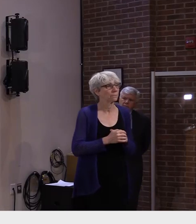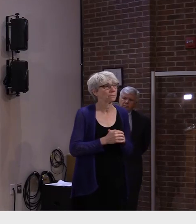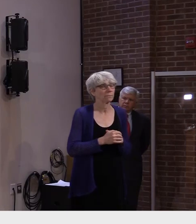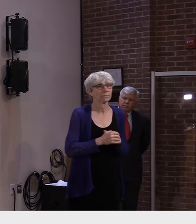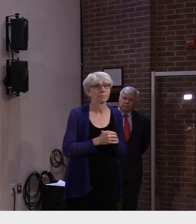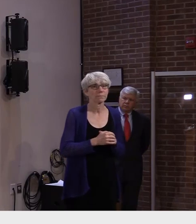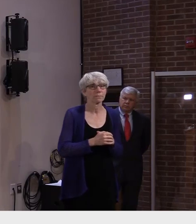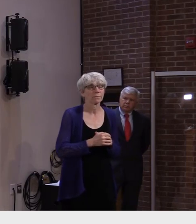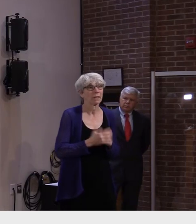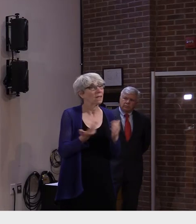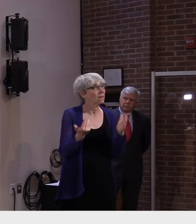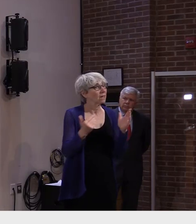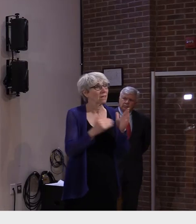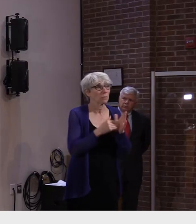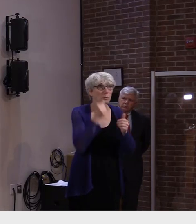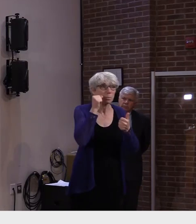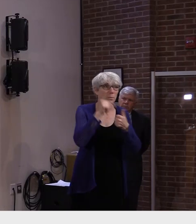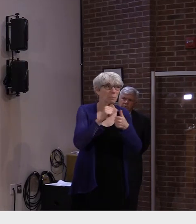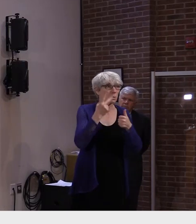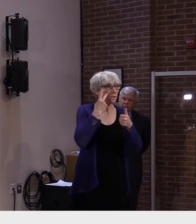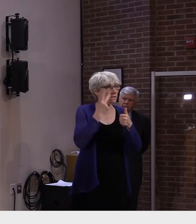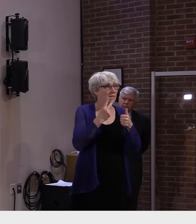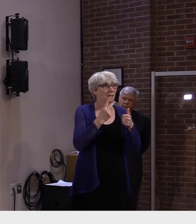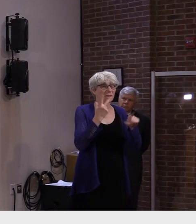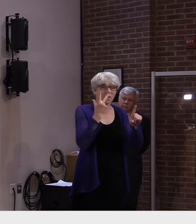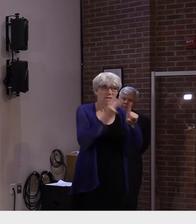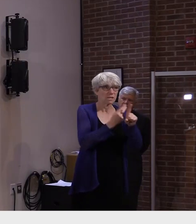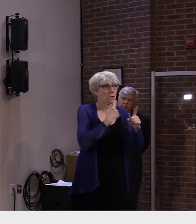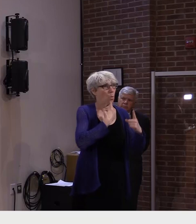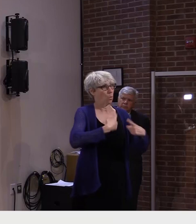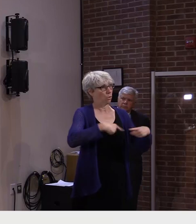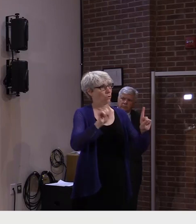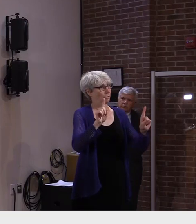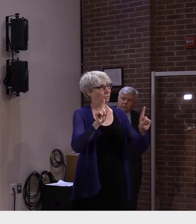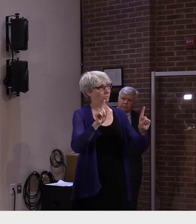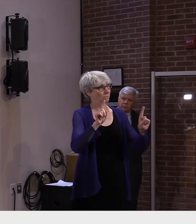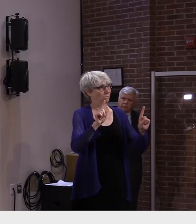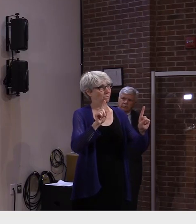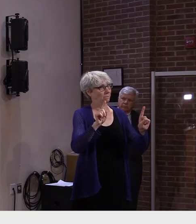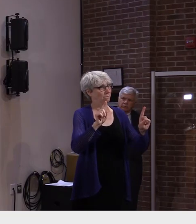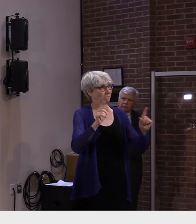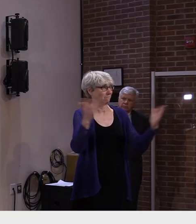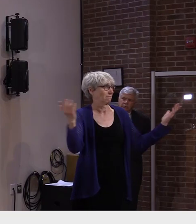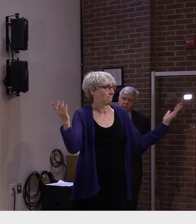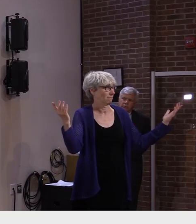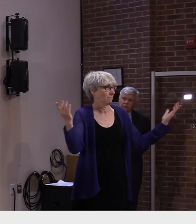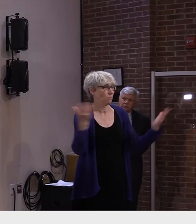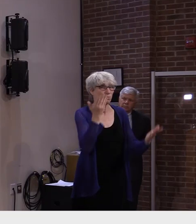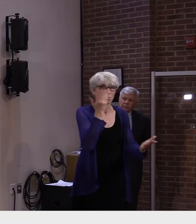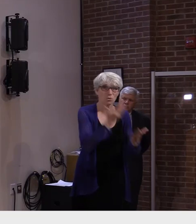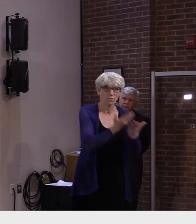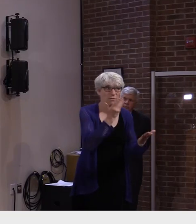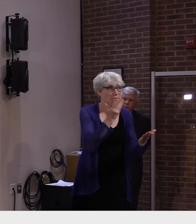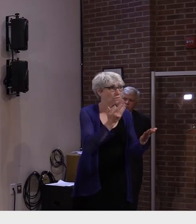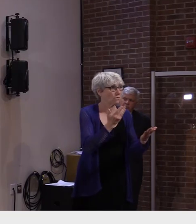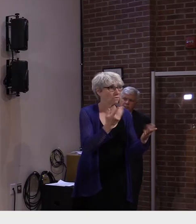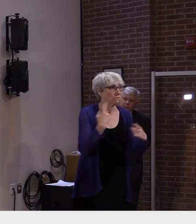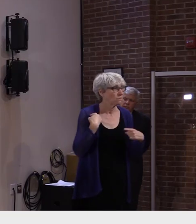we've seen how effective the vaccines are. We look at the number of cases